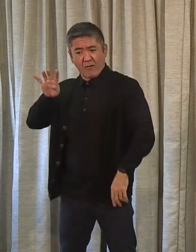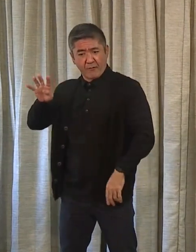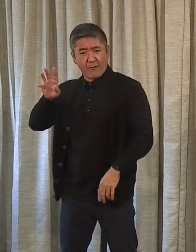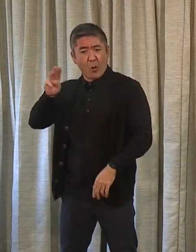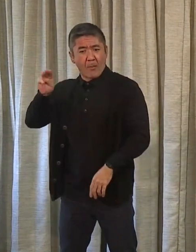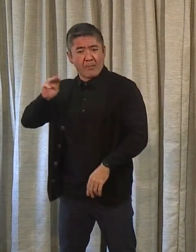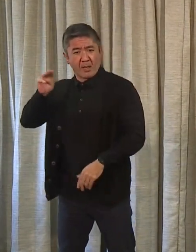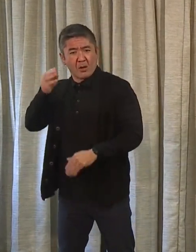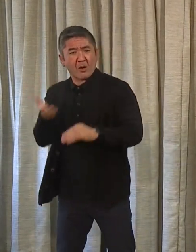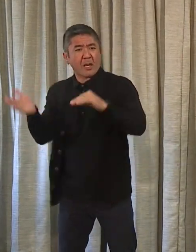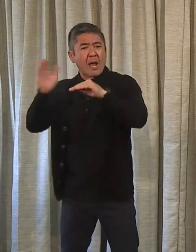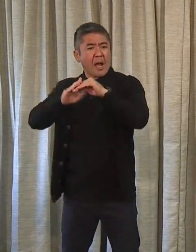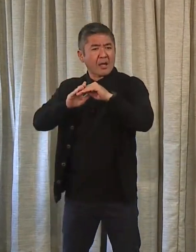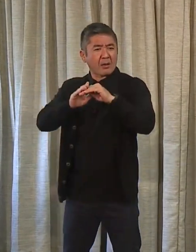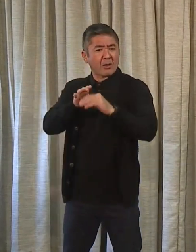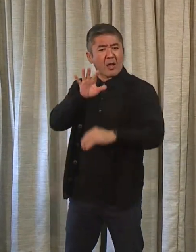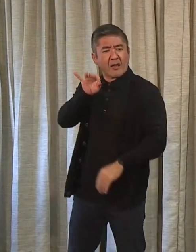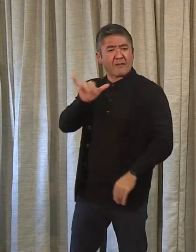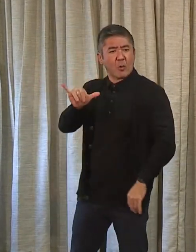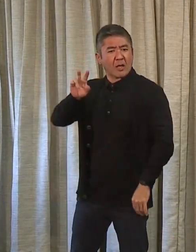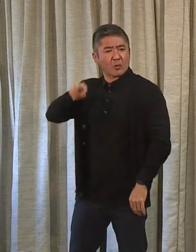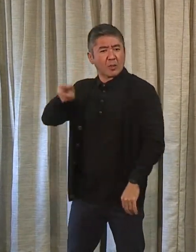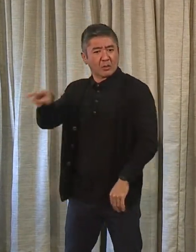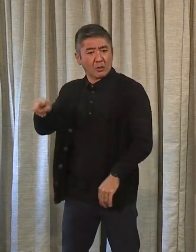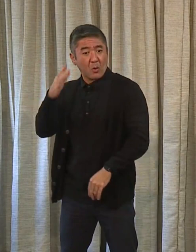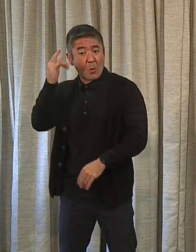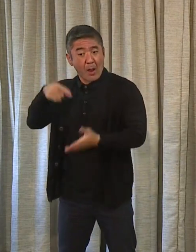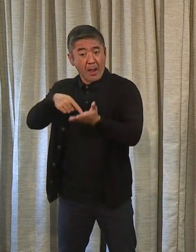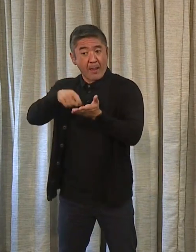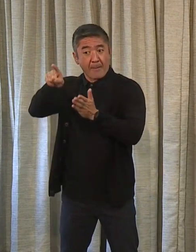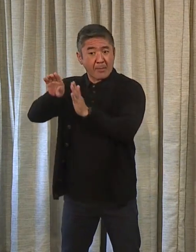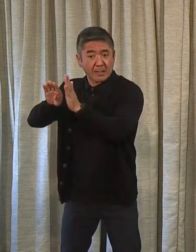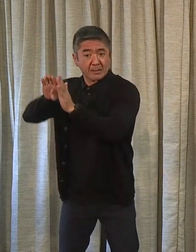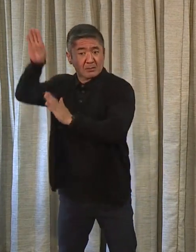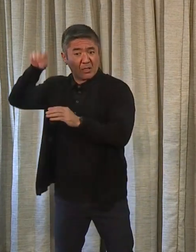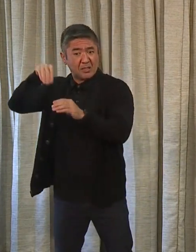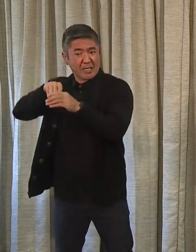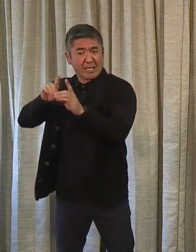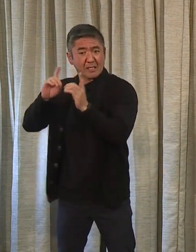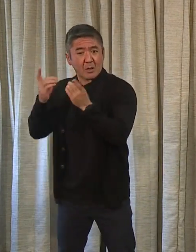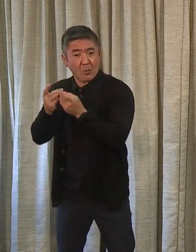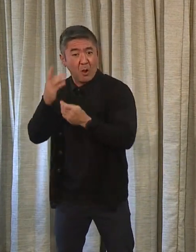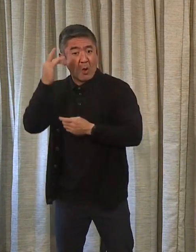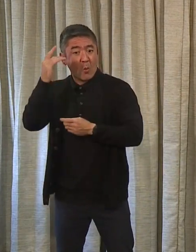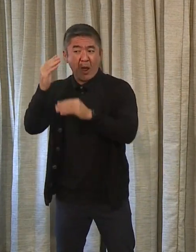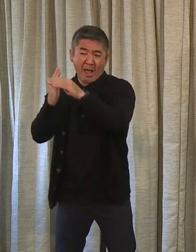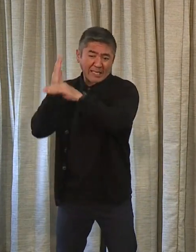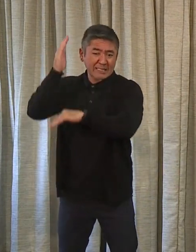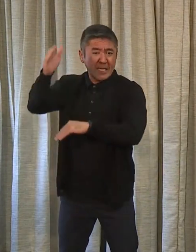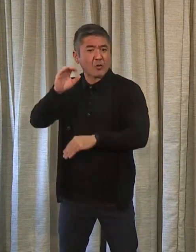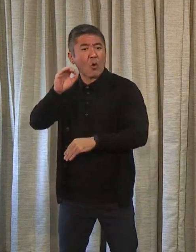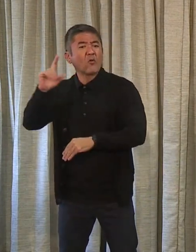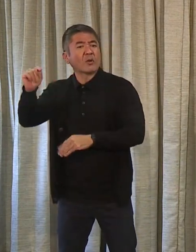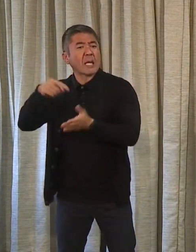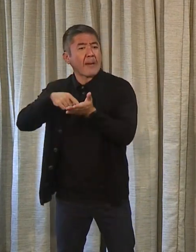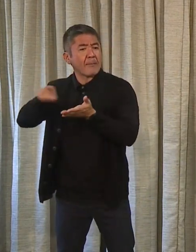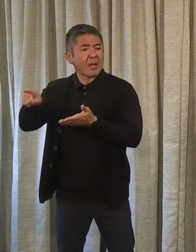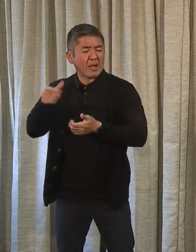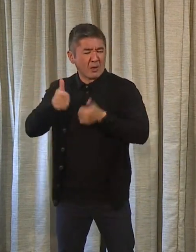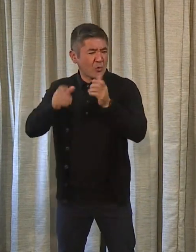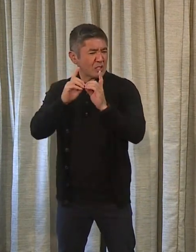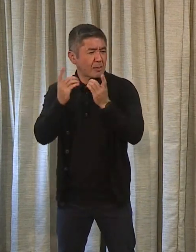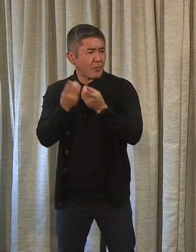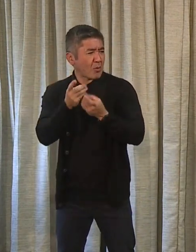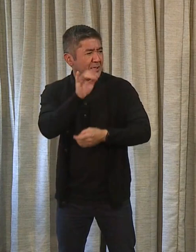higher in FY22 because of pay spiking in some departments because of excessive overtime pay. Which departments is this referring